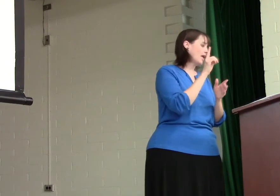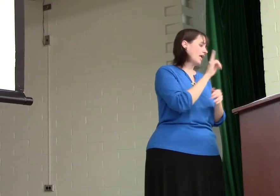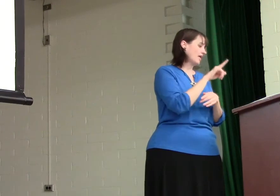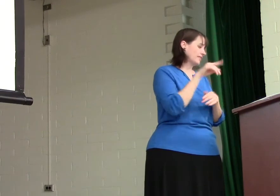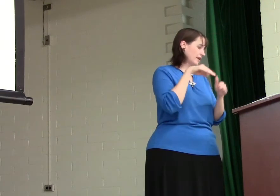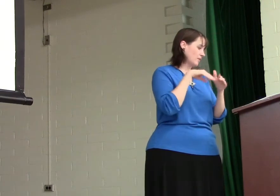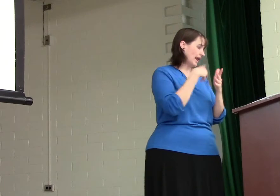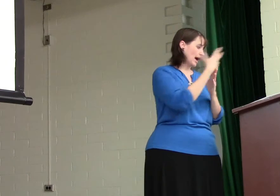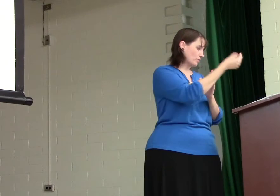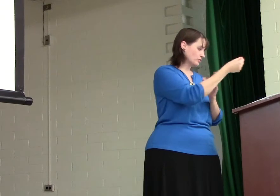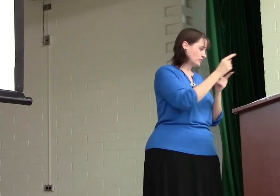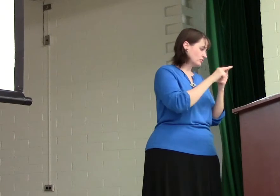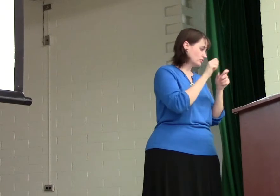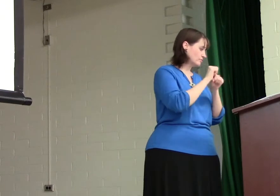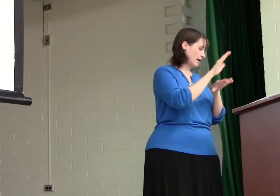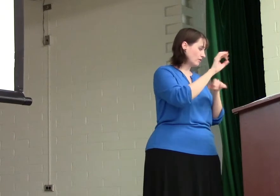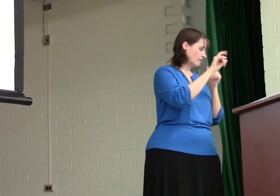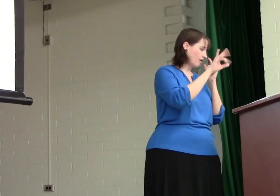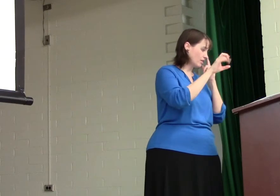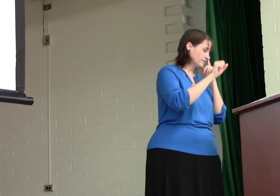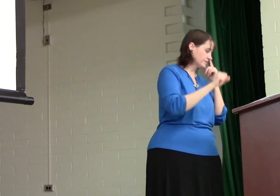they went out to the Mount of Olives.